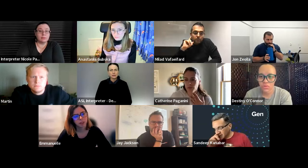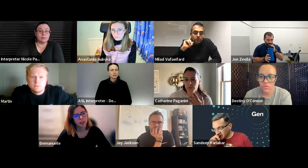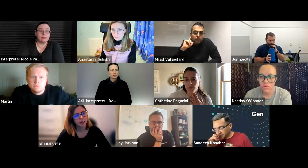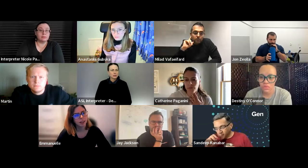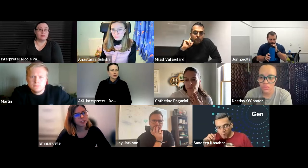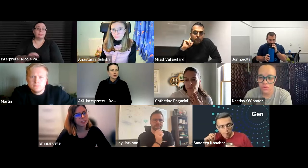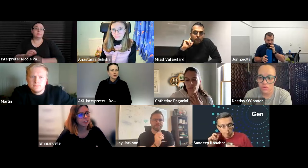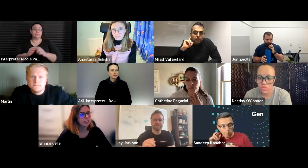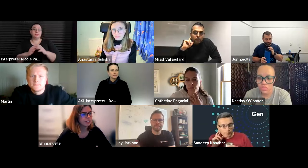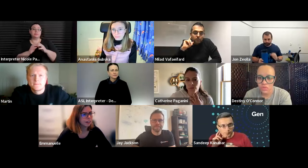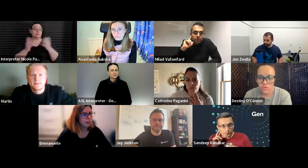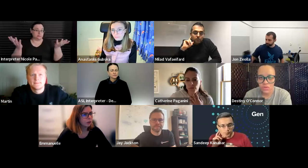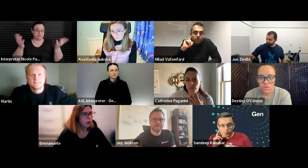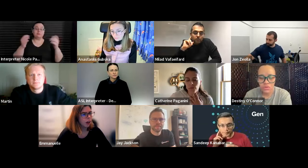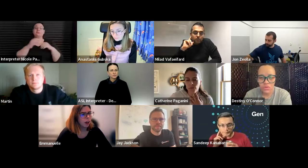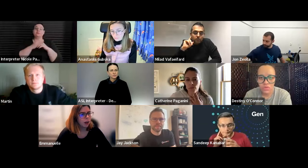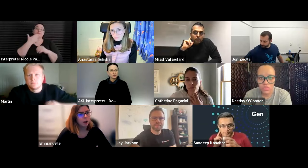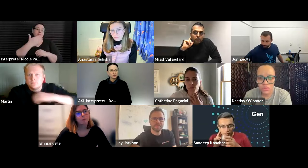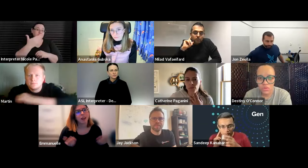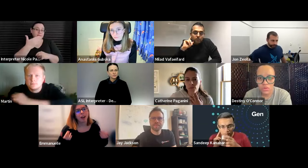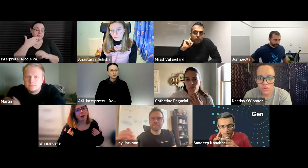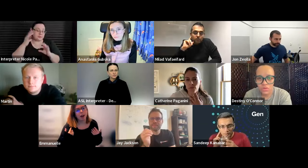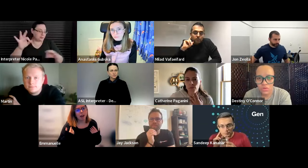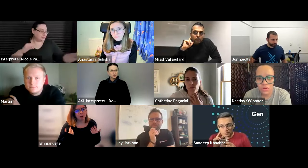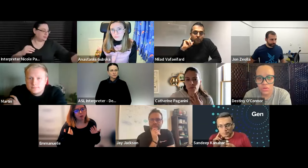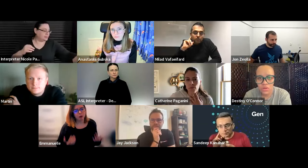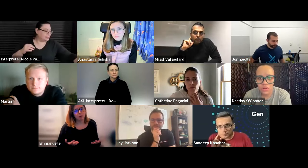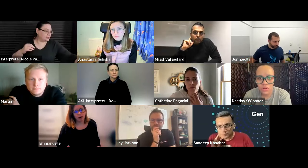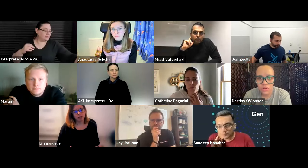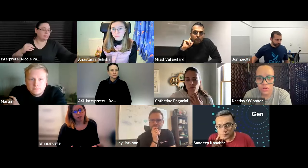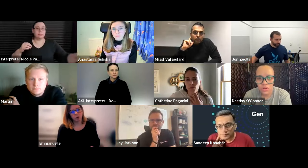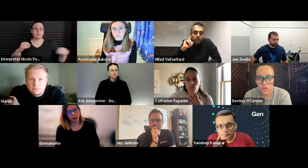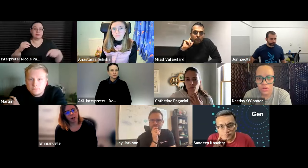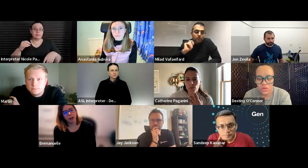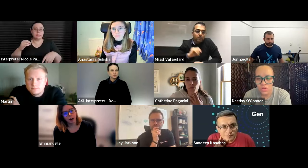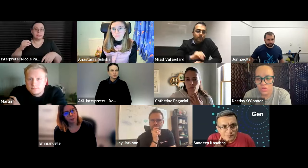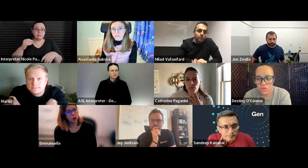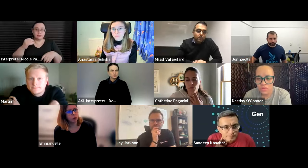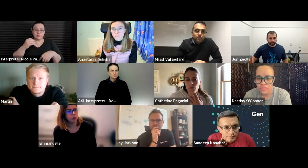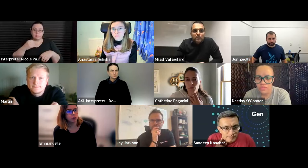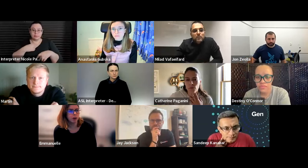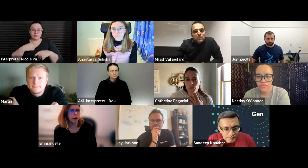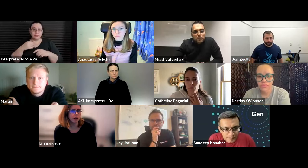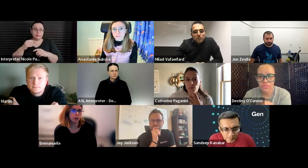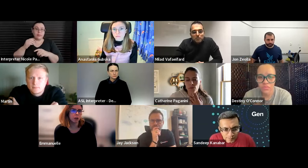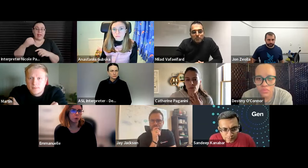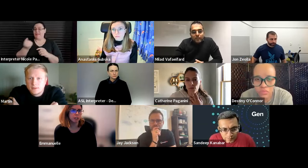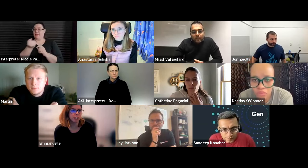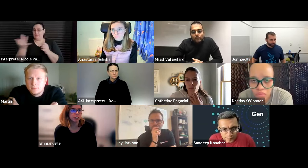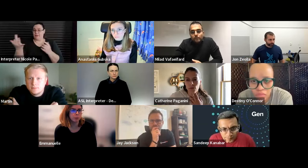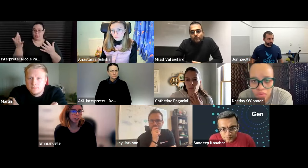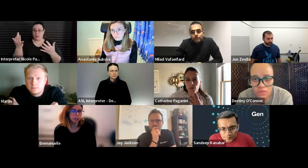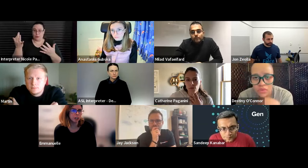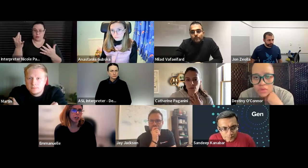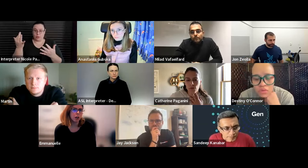yes yes thank you um i'm a french west so i can help you to find the